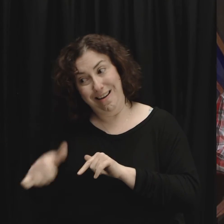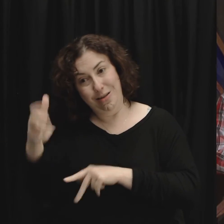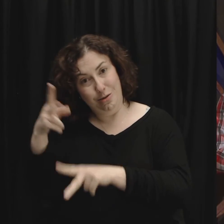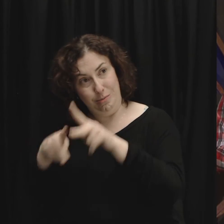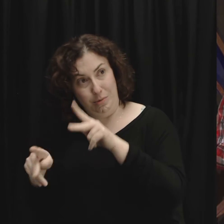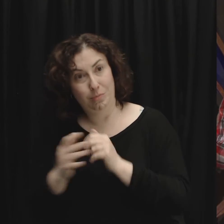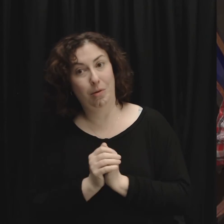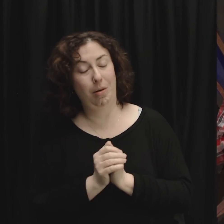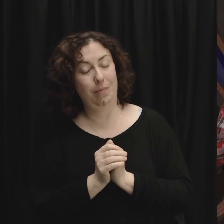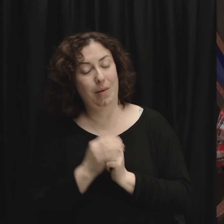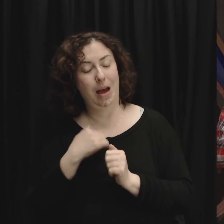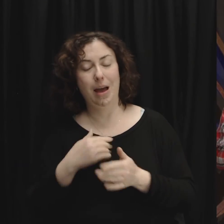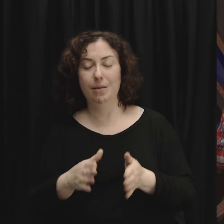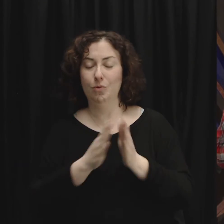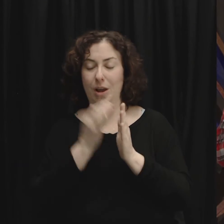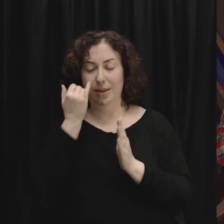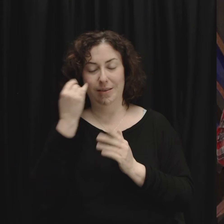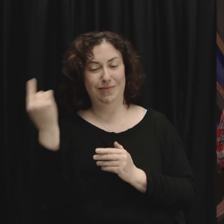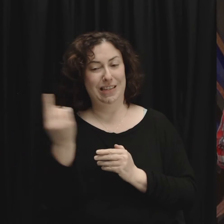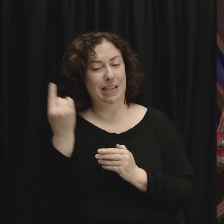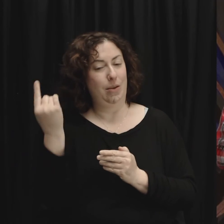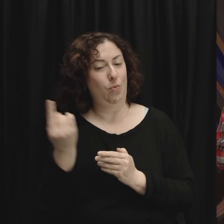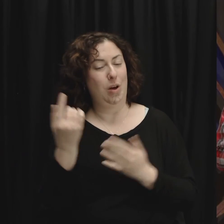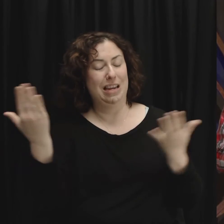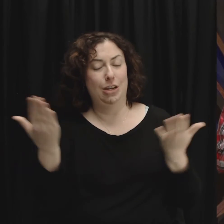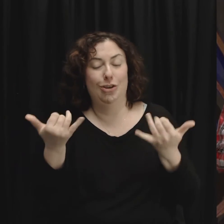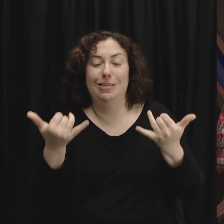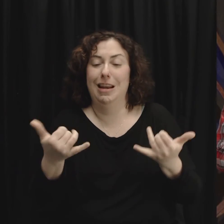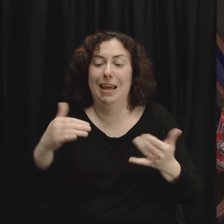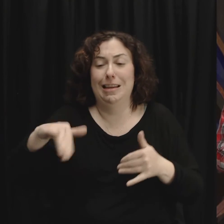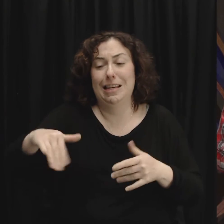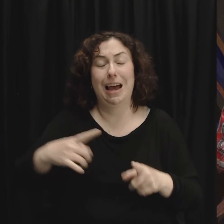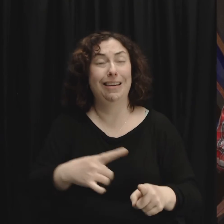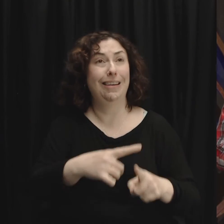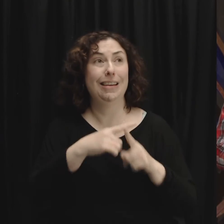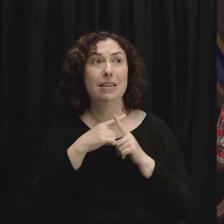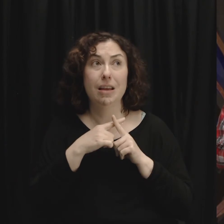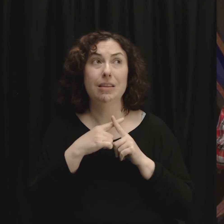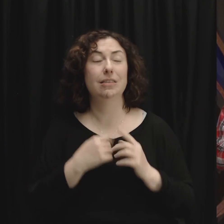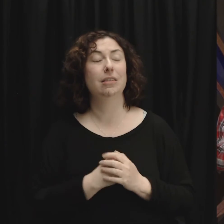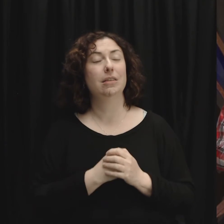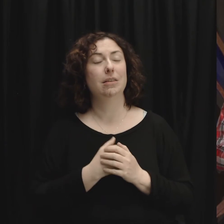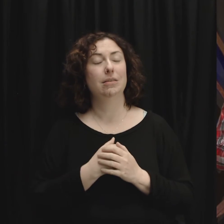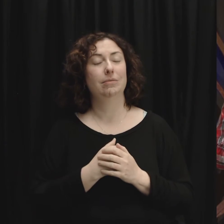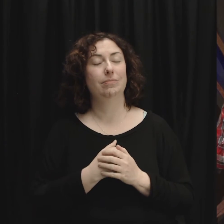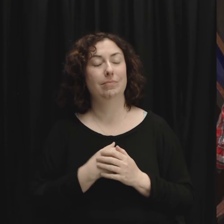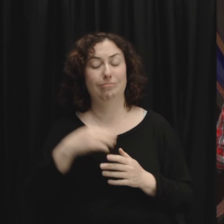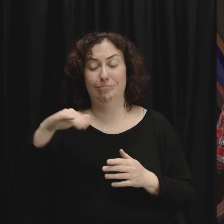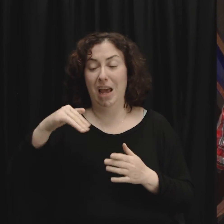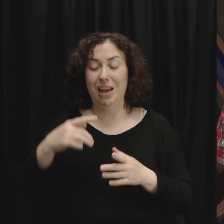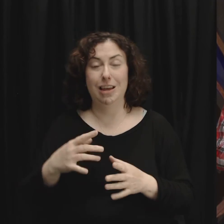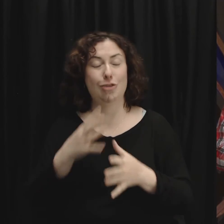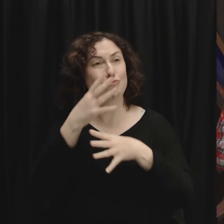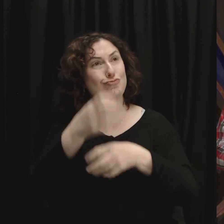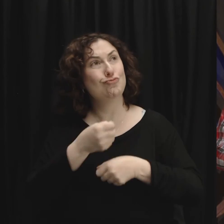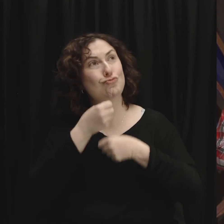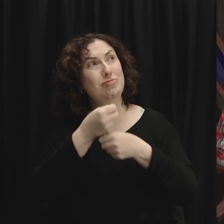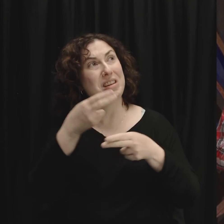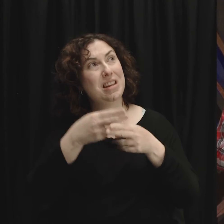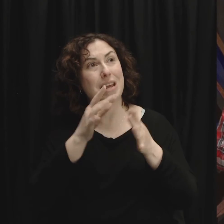the sound of my voice who up to this point in their life has never been reconciled to you by trusting in the name of Jesus Christ for their personal